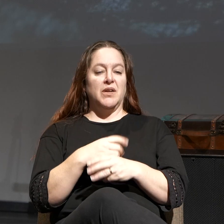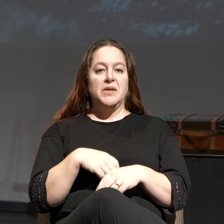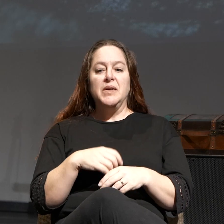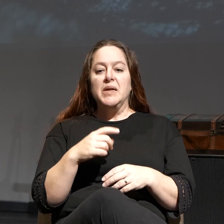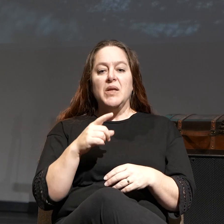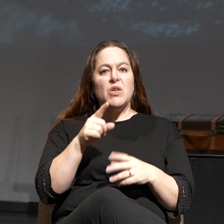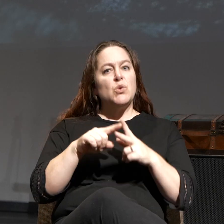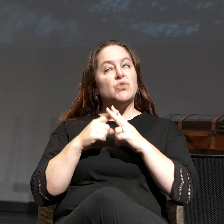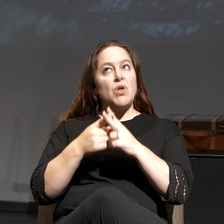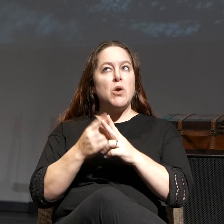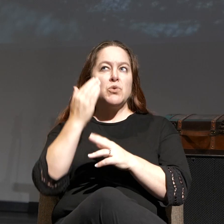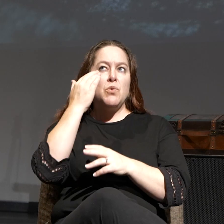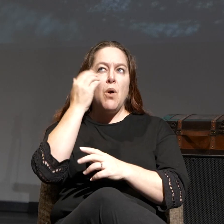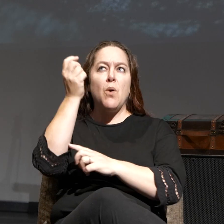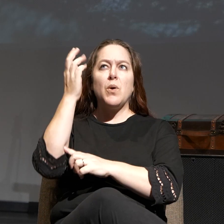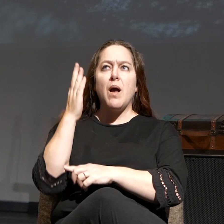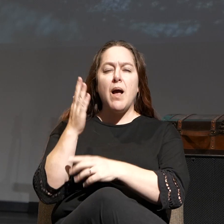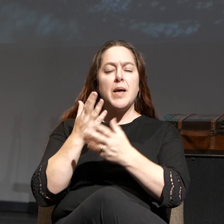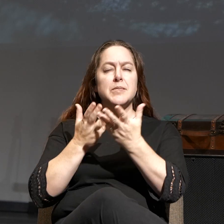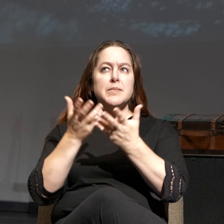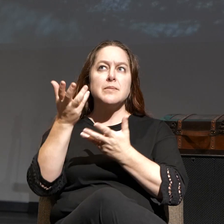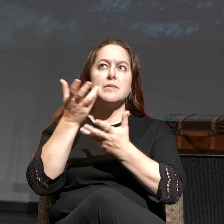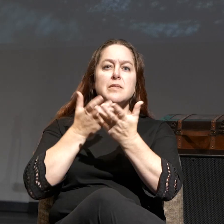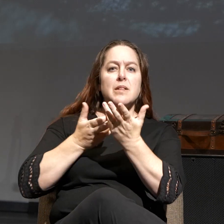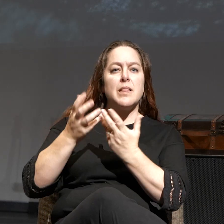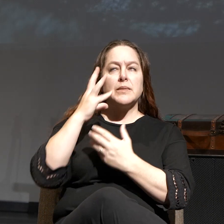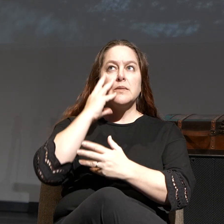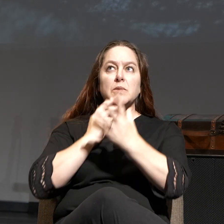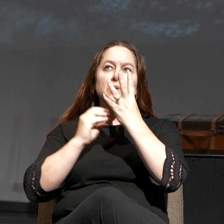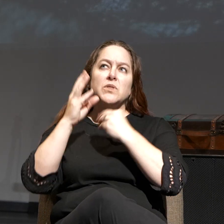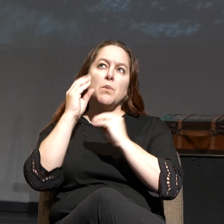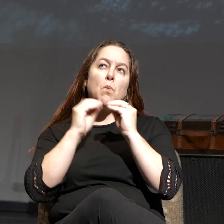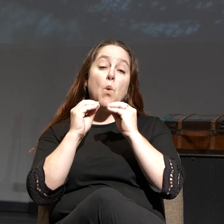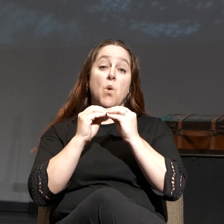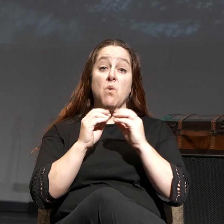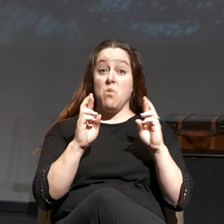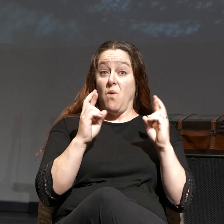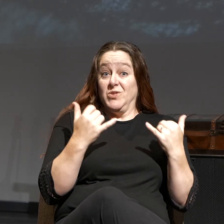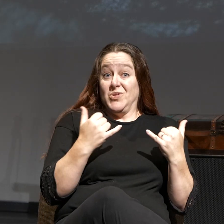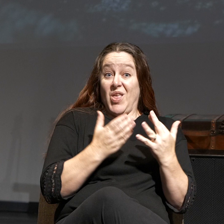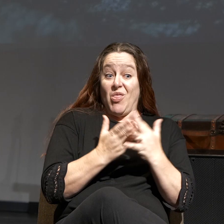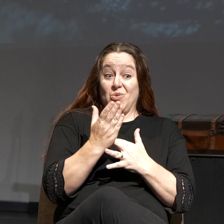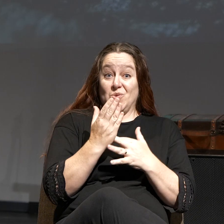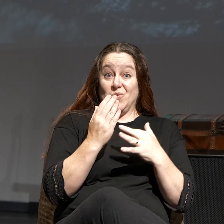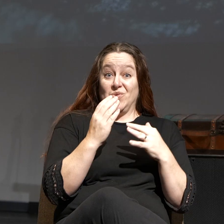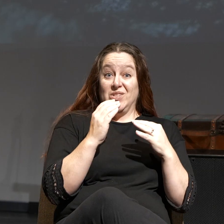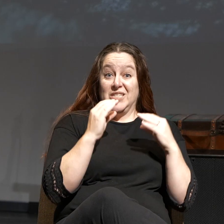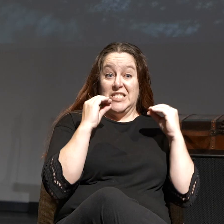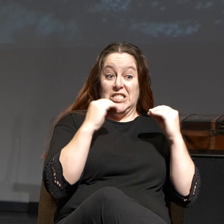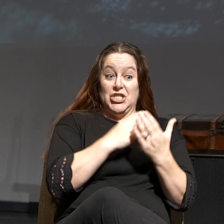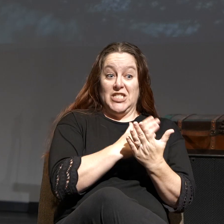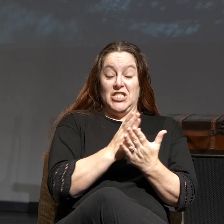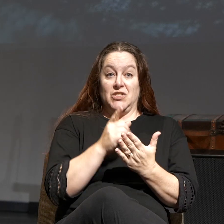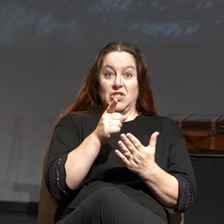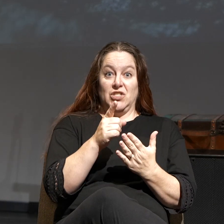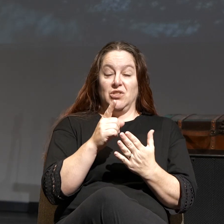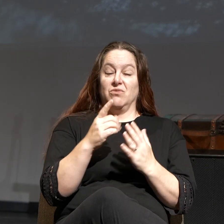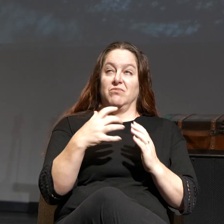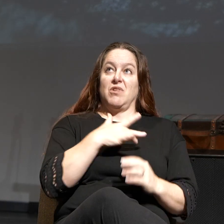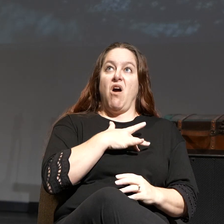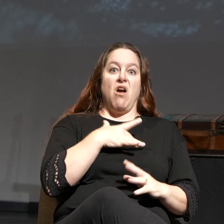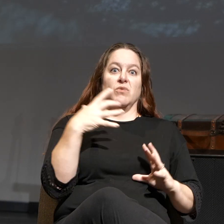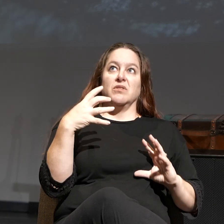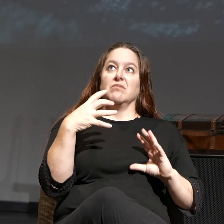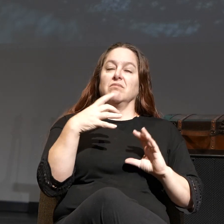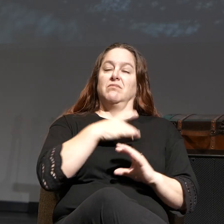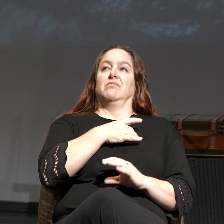If you begin to get to know Him and experience Him more and more, maybe even today through this teaching series, I pray your heart would just be captivated by